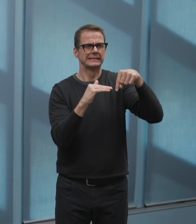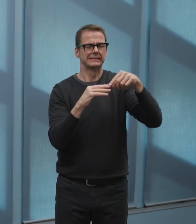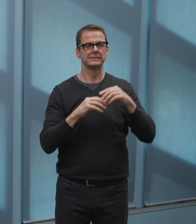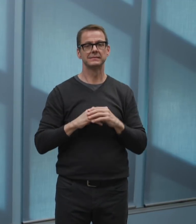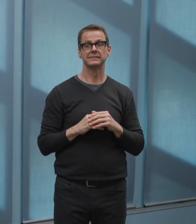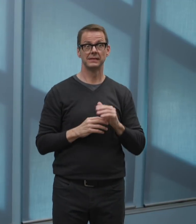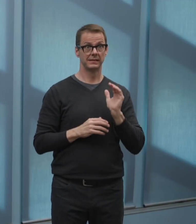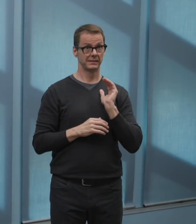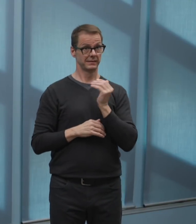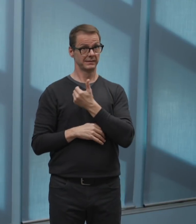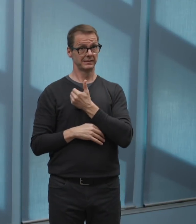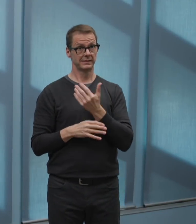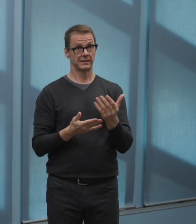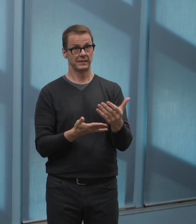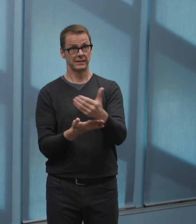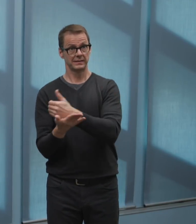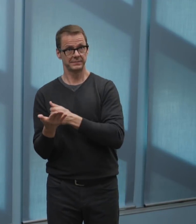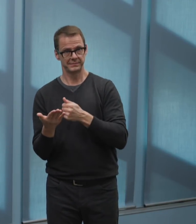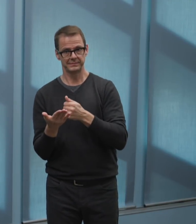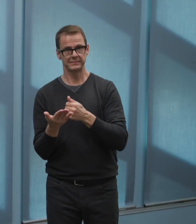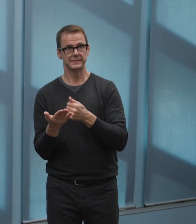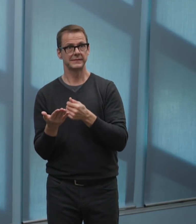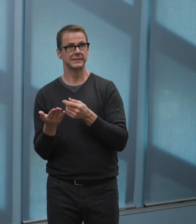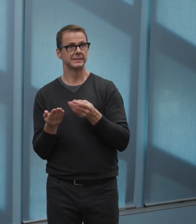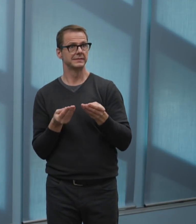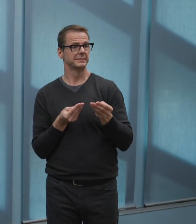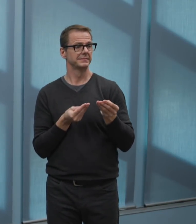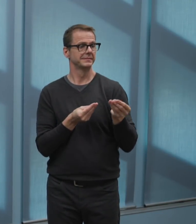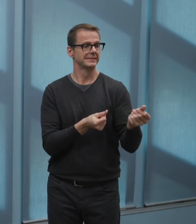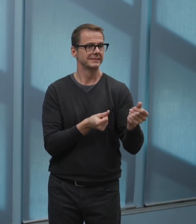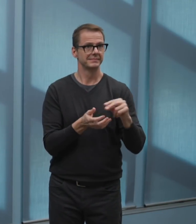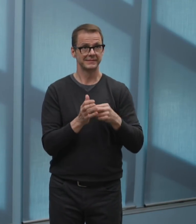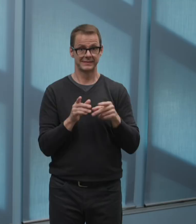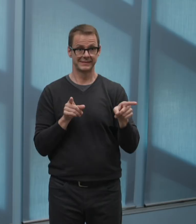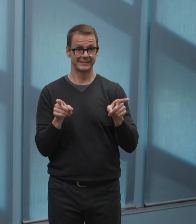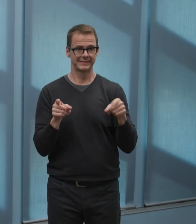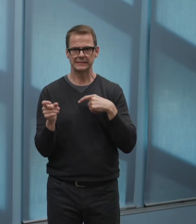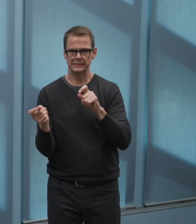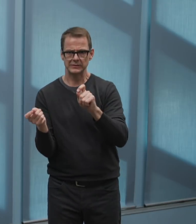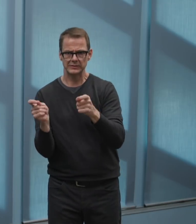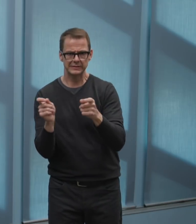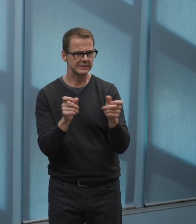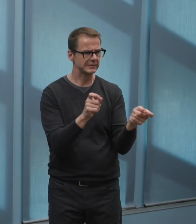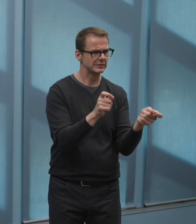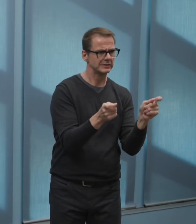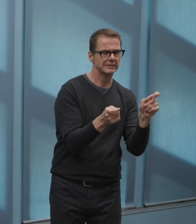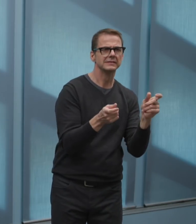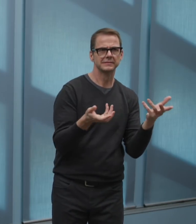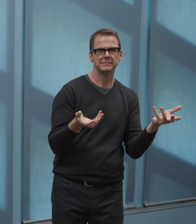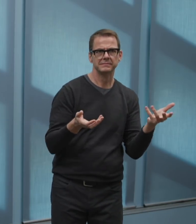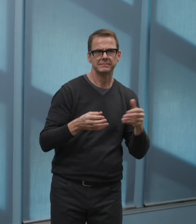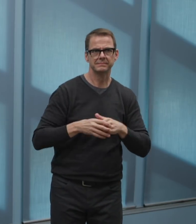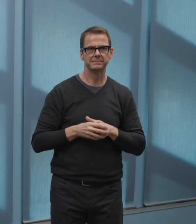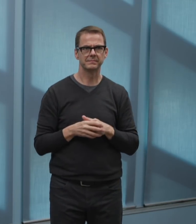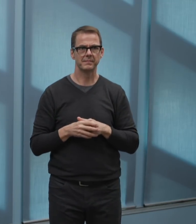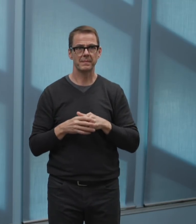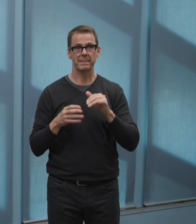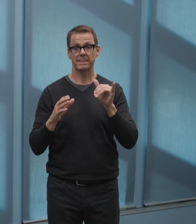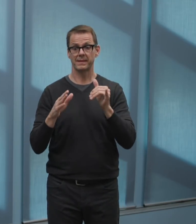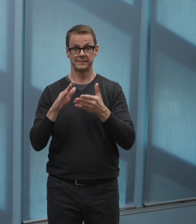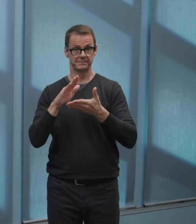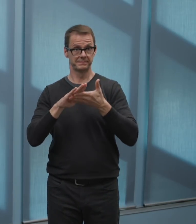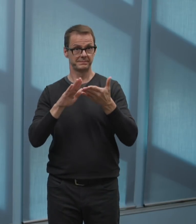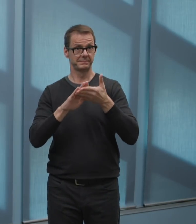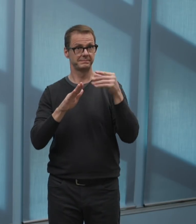of the ledger. This includes reducing our plan transfers from the operating budget to the capital budget by